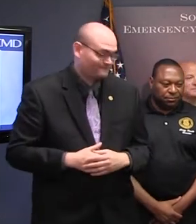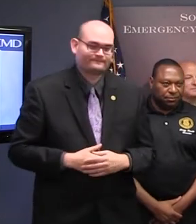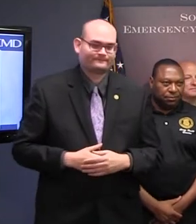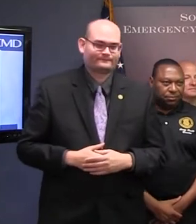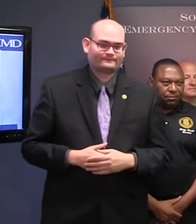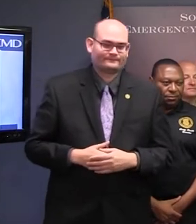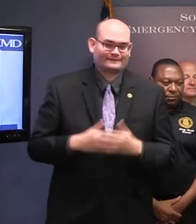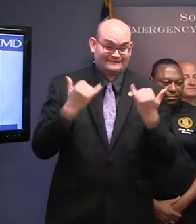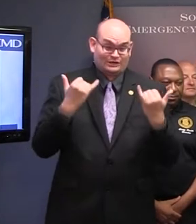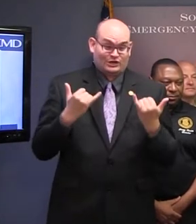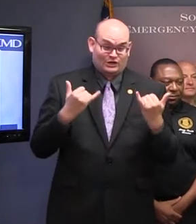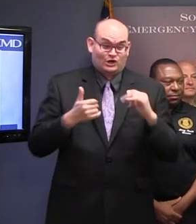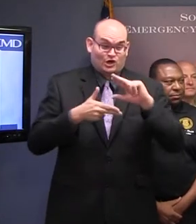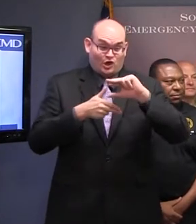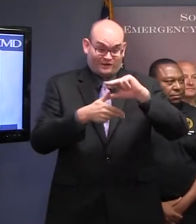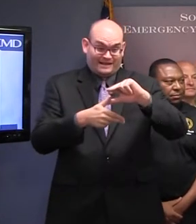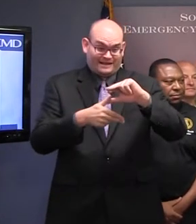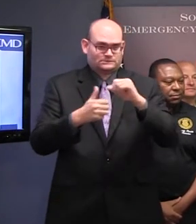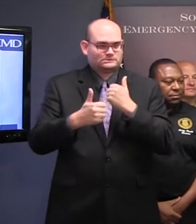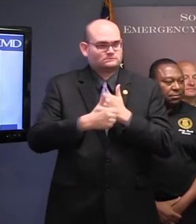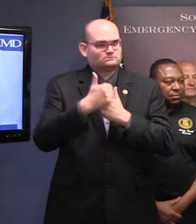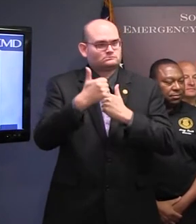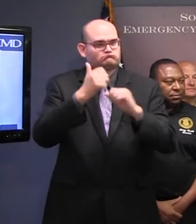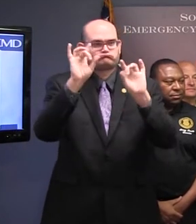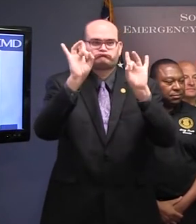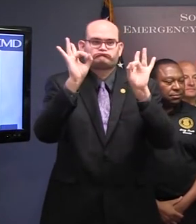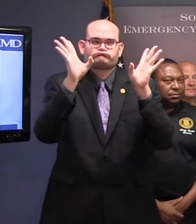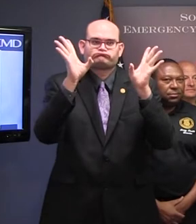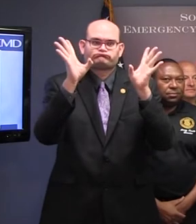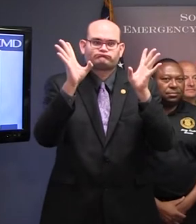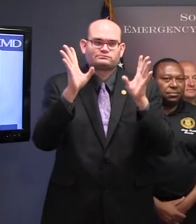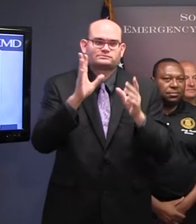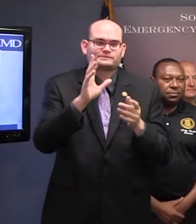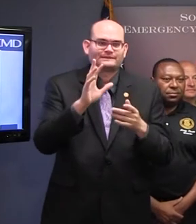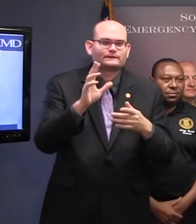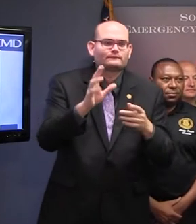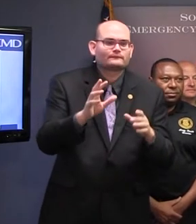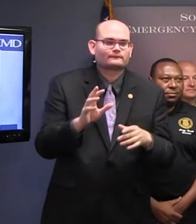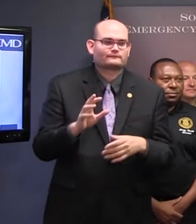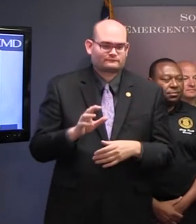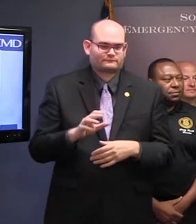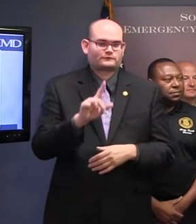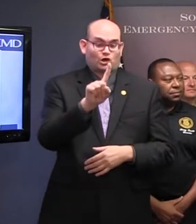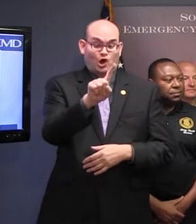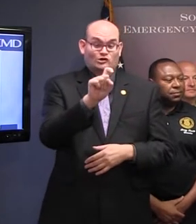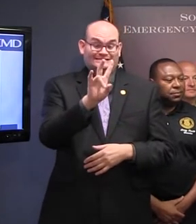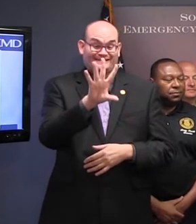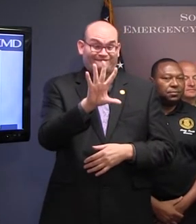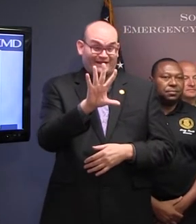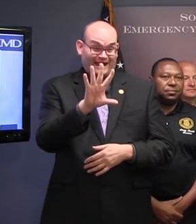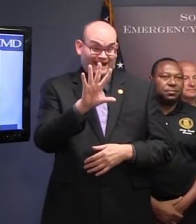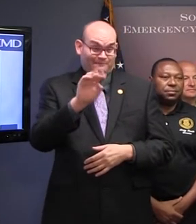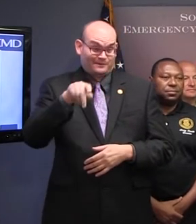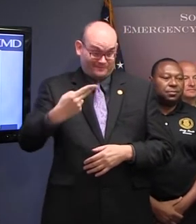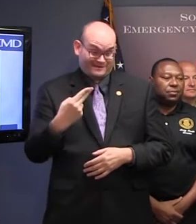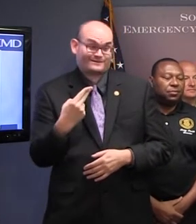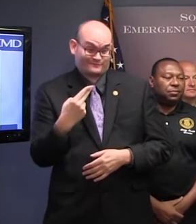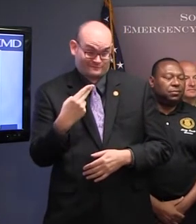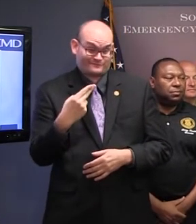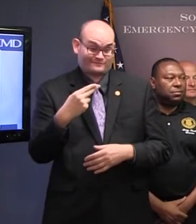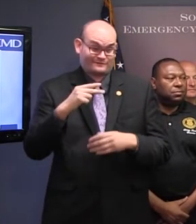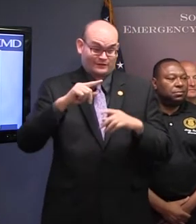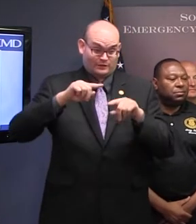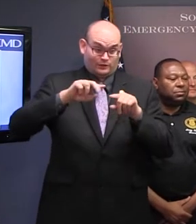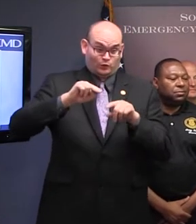Currently, Hurricane Irma is a dangerous Category 5 storm with winds of 175 miles per hour. It's passing north of the Dominican